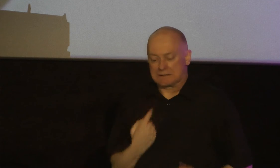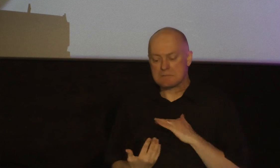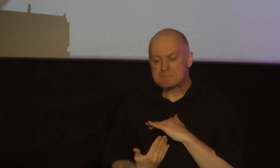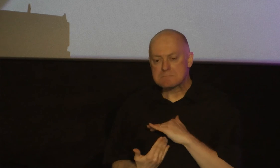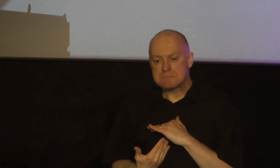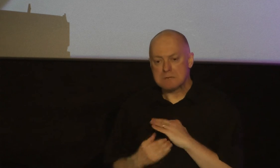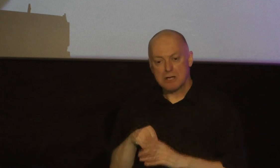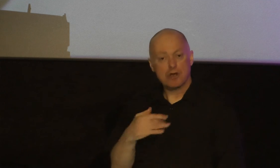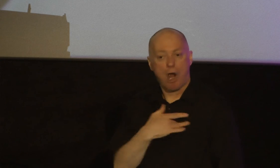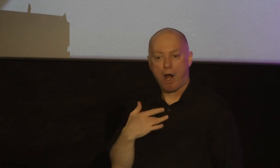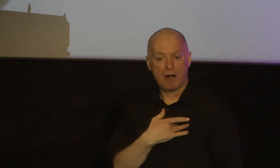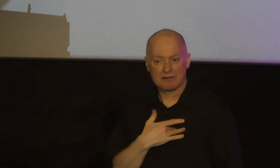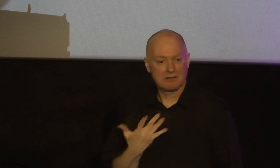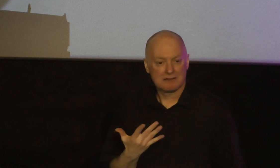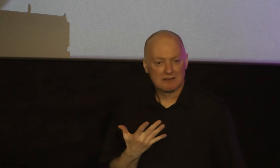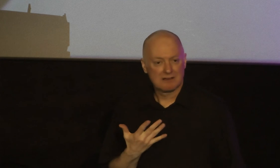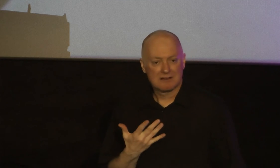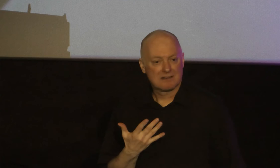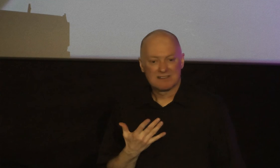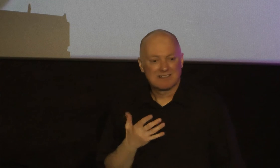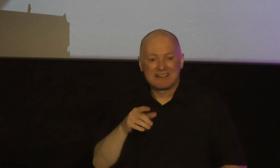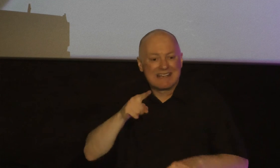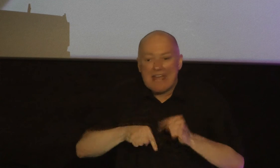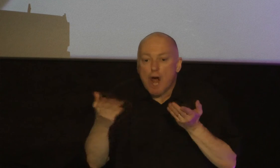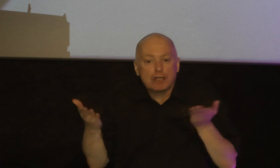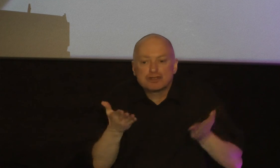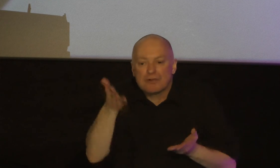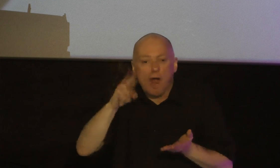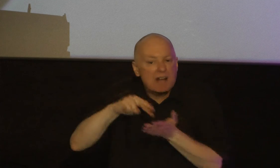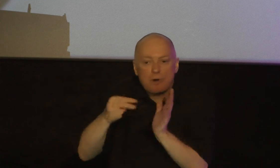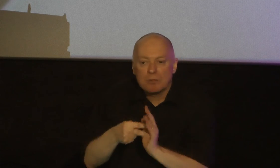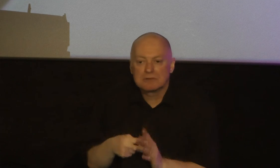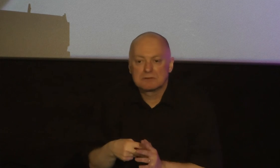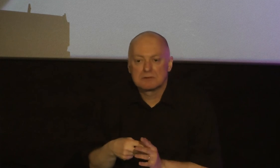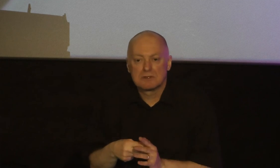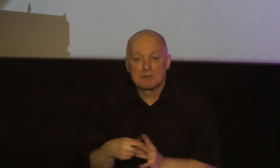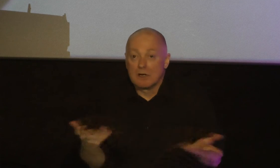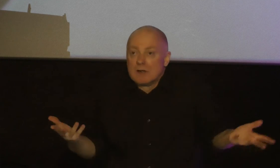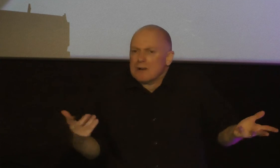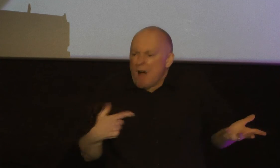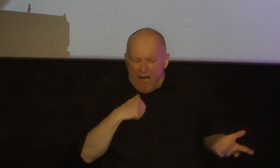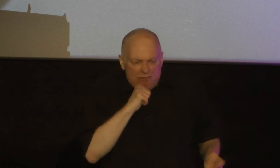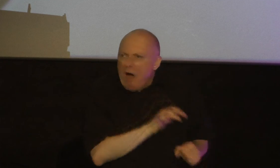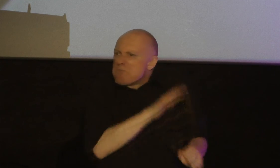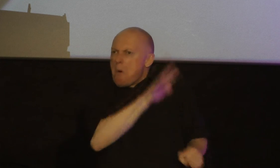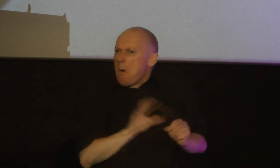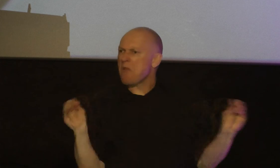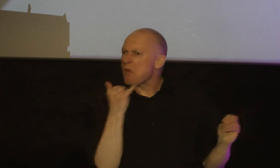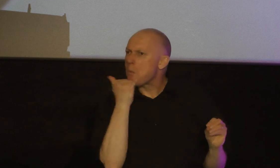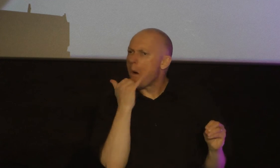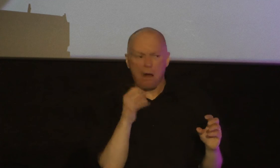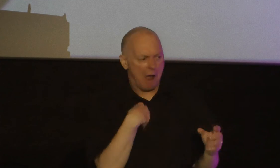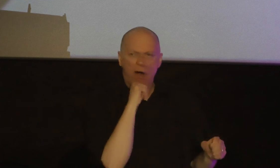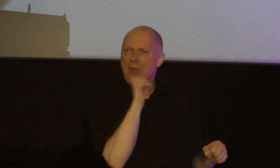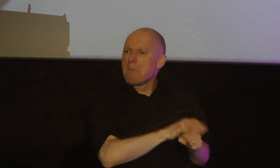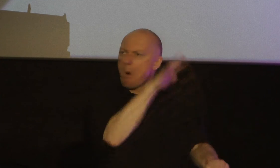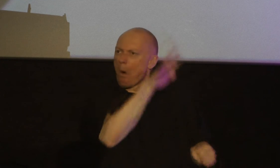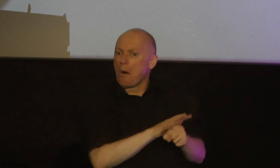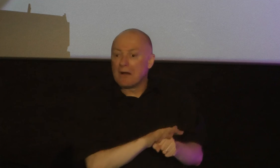hearts can never serve the purposes of God you say I'm not letting it out it's okay that quiet anger in fact that remains in your heart it can